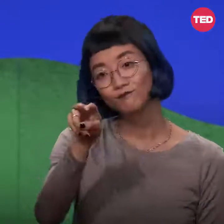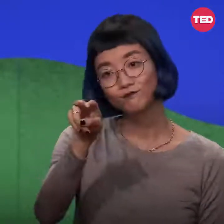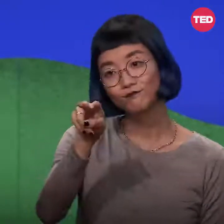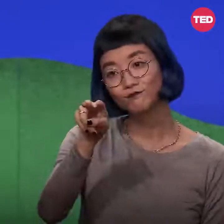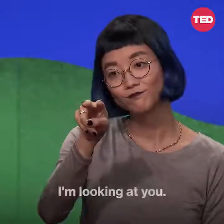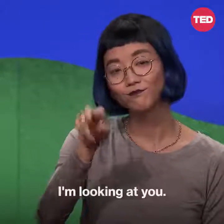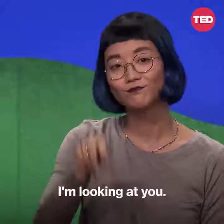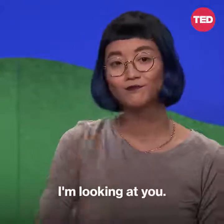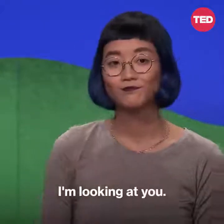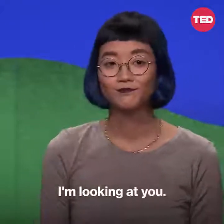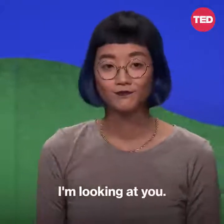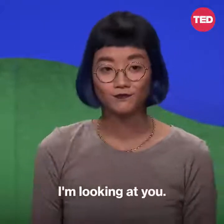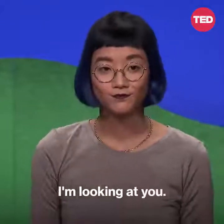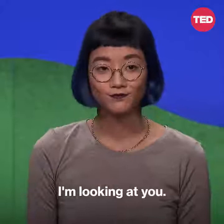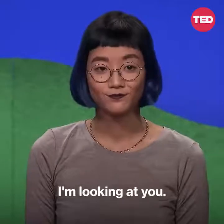I'm looking at you.